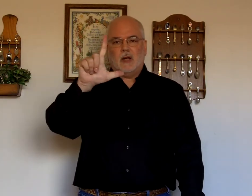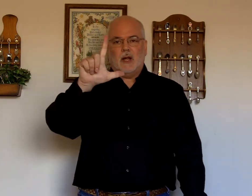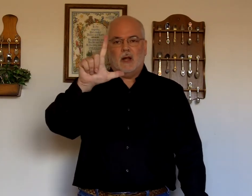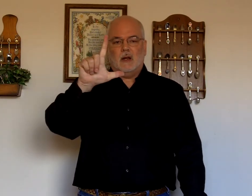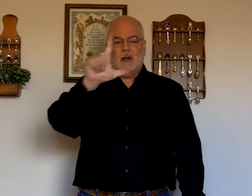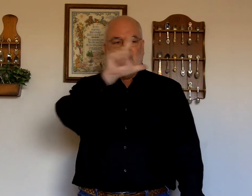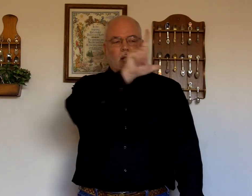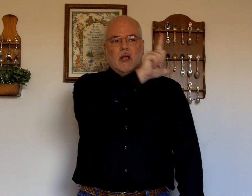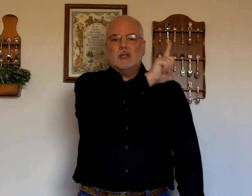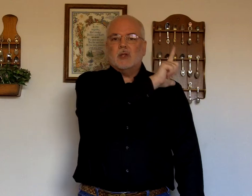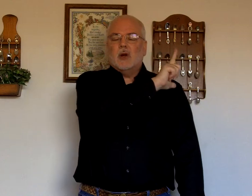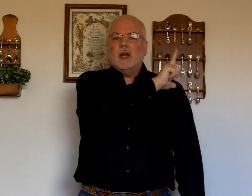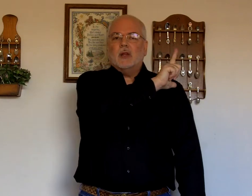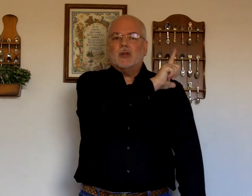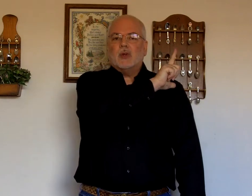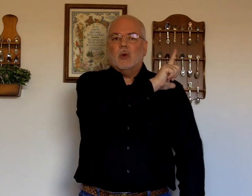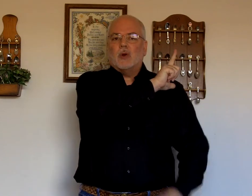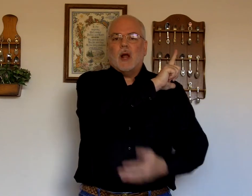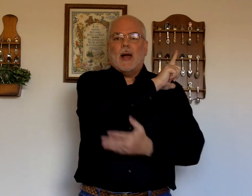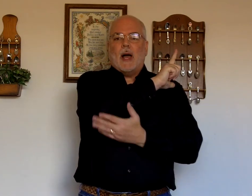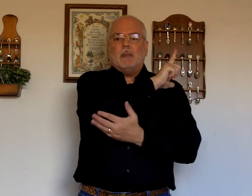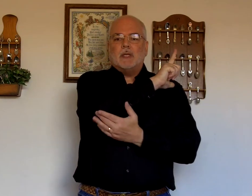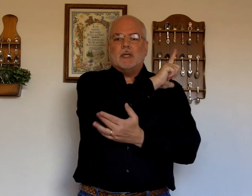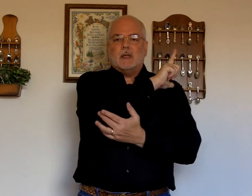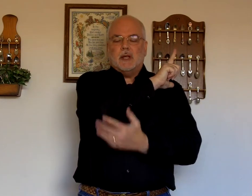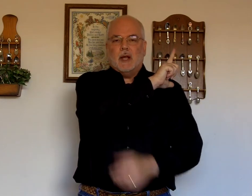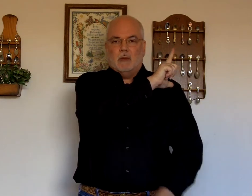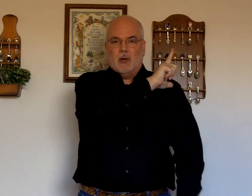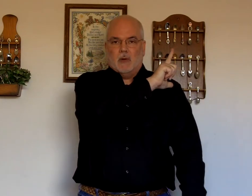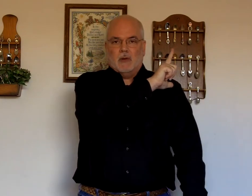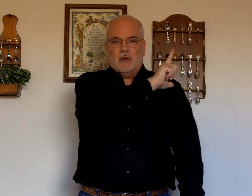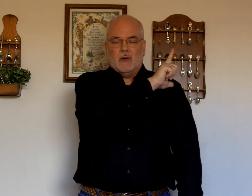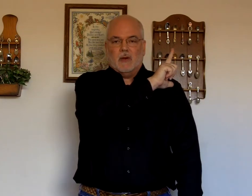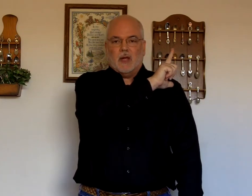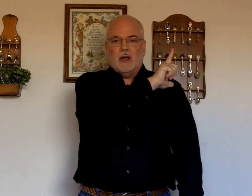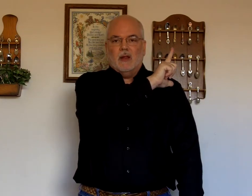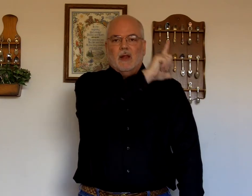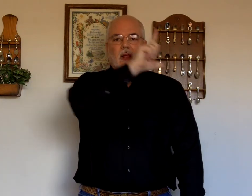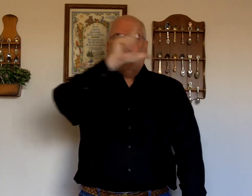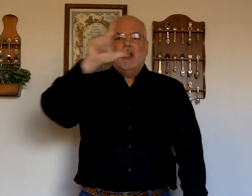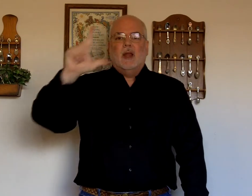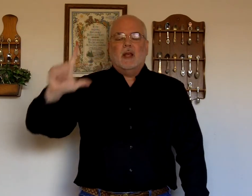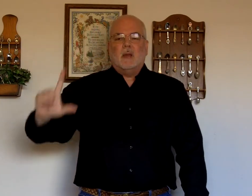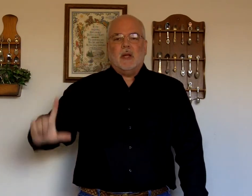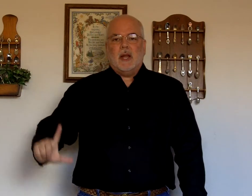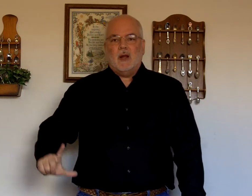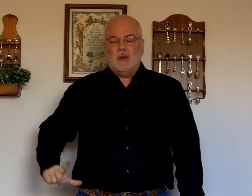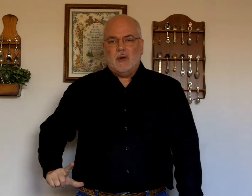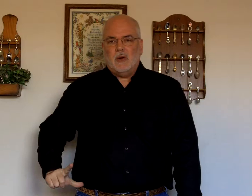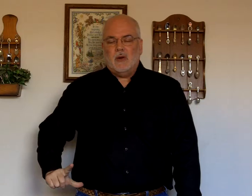L. Starting on the shoulder opposite the elbow. Okay? Coming down to your